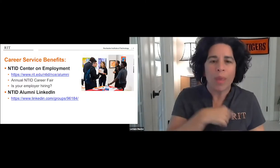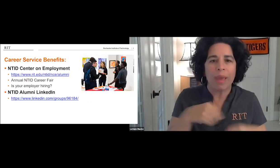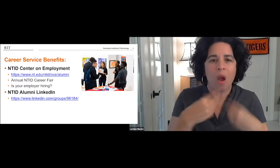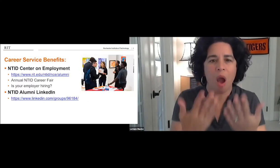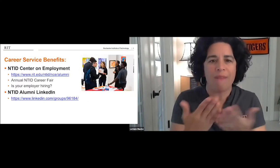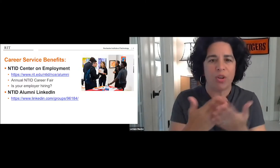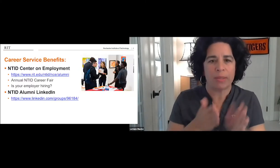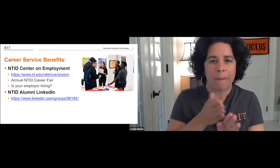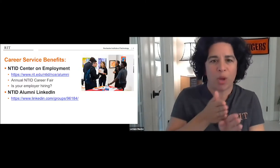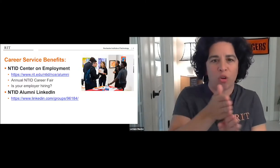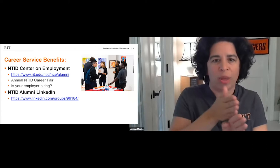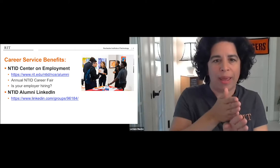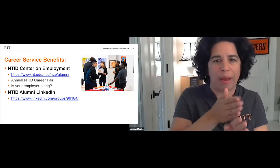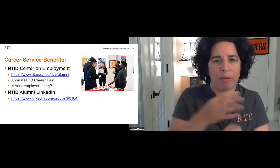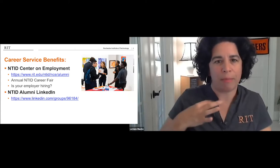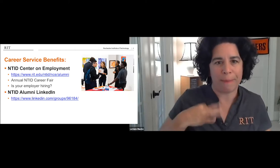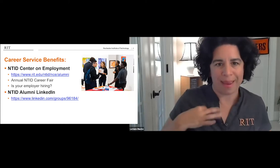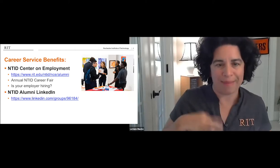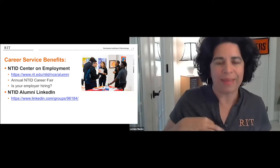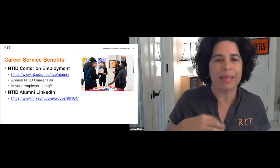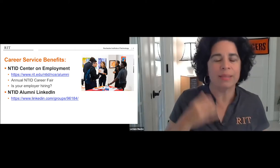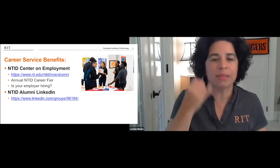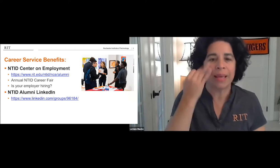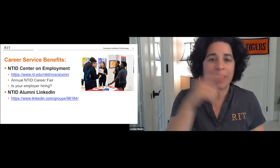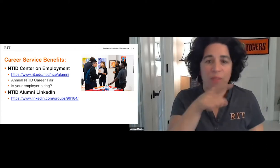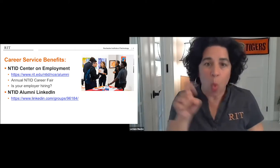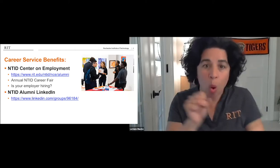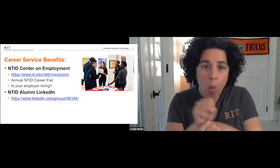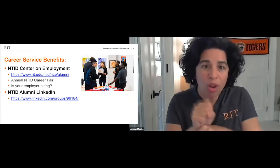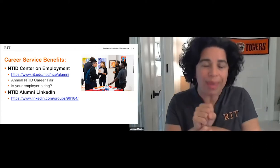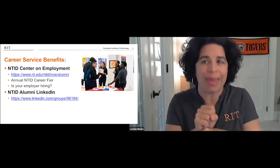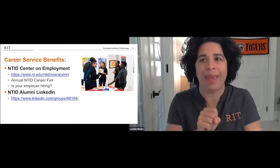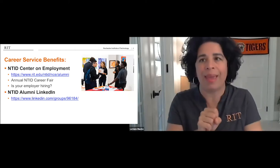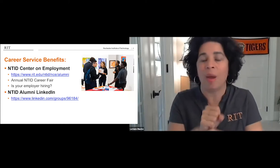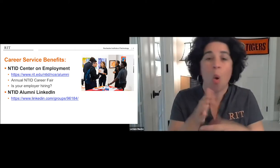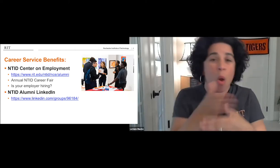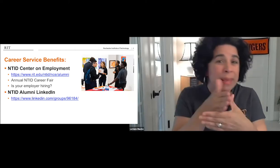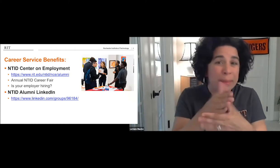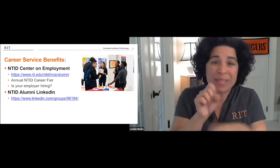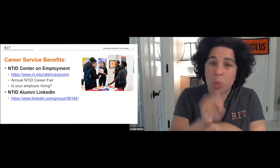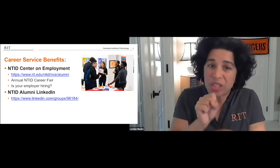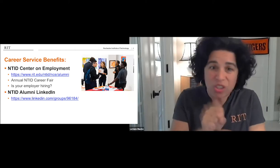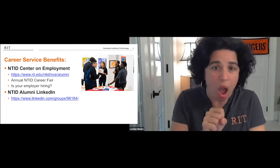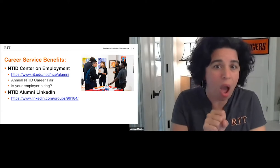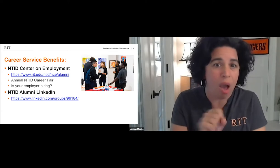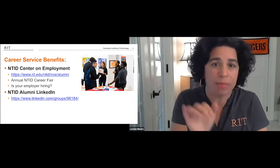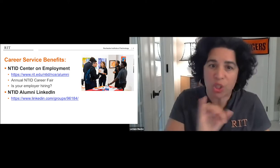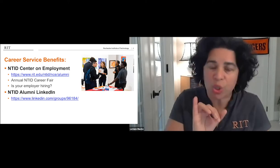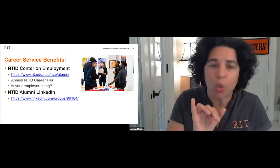This slide is going to talk about the different career services that we offer at NTID. Whether you're